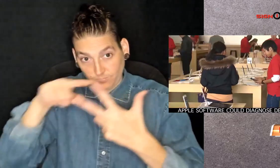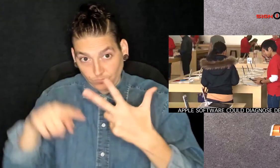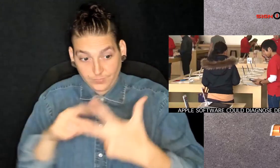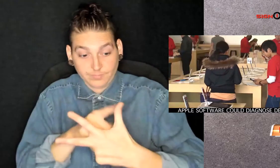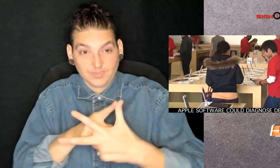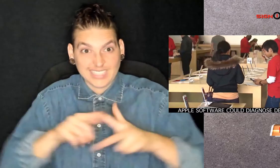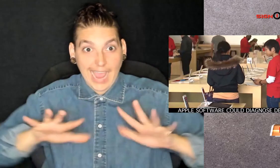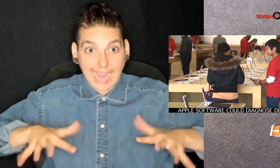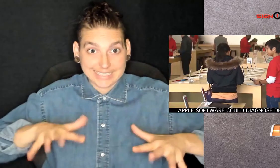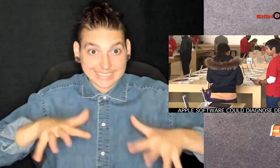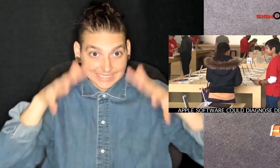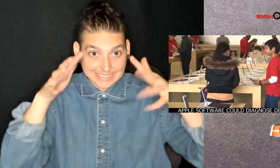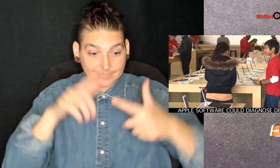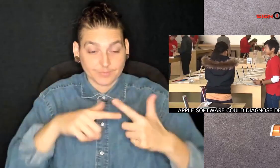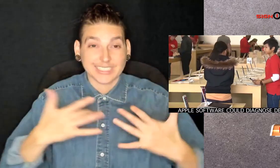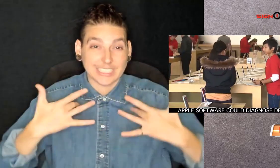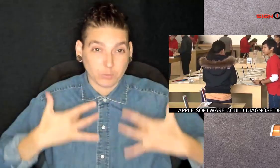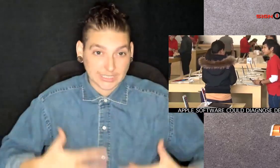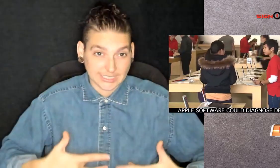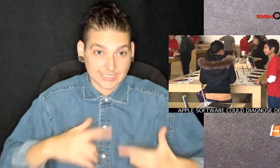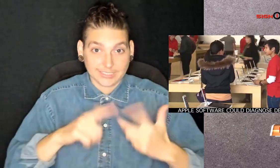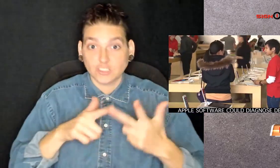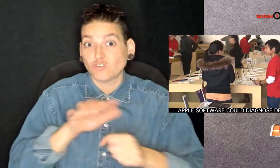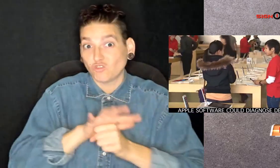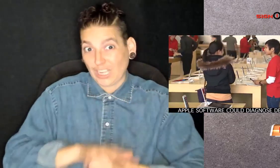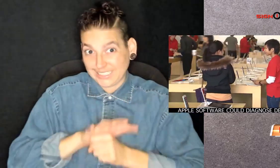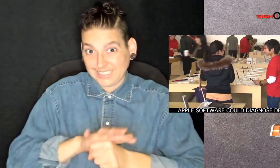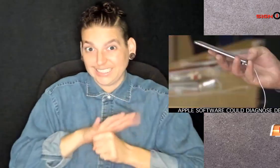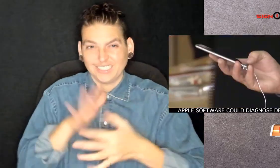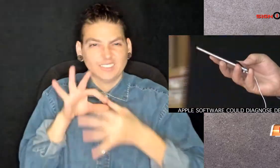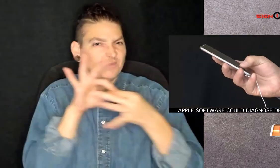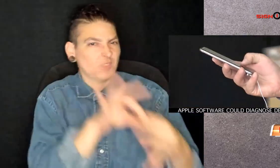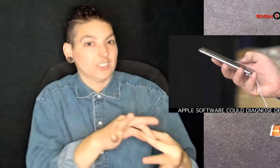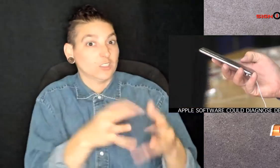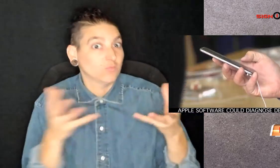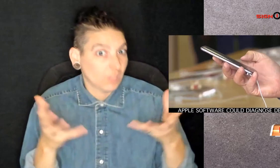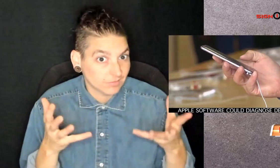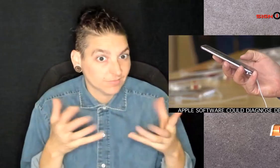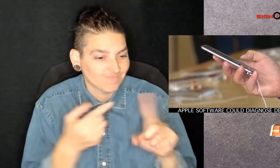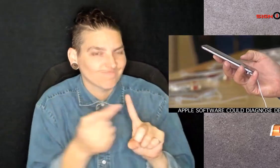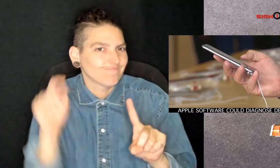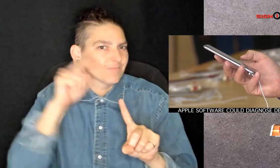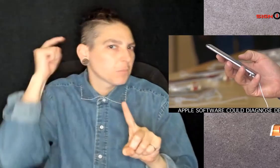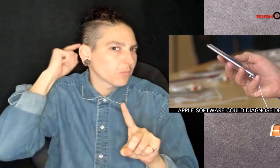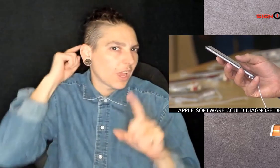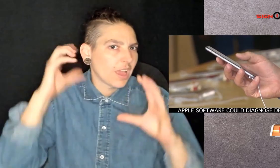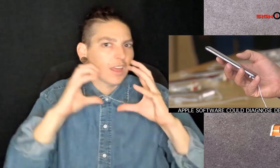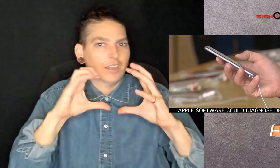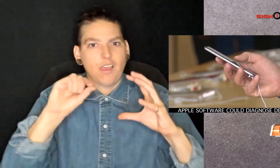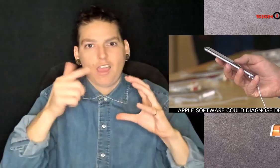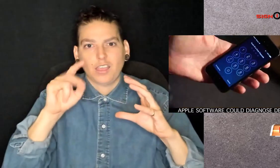are studying anxiety, depression, and stress as it relates to cognitive impairment,